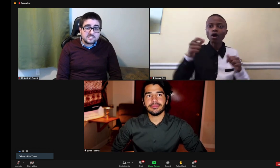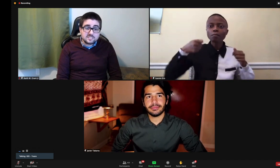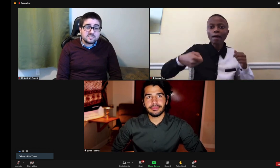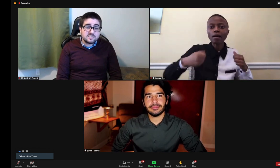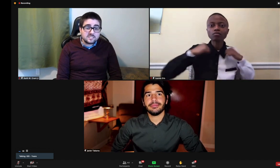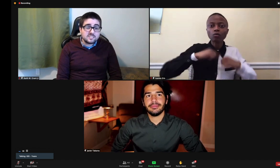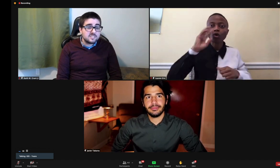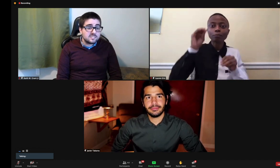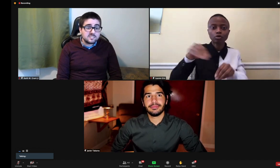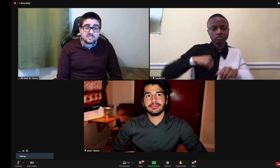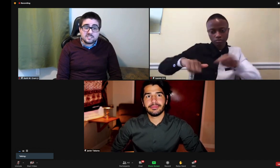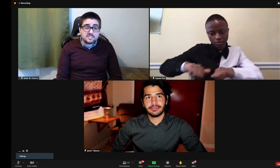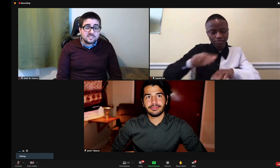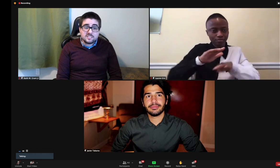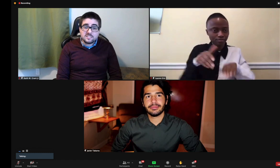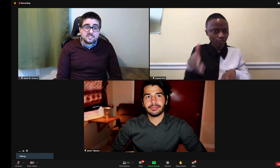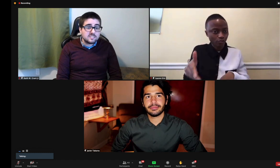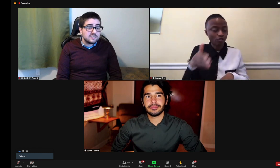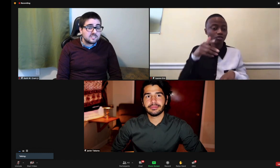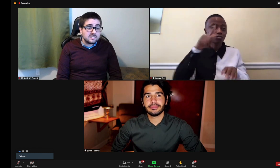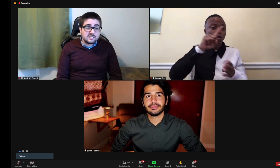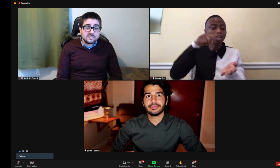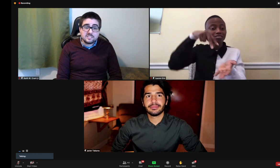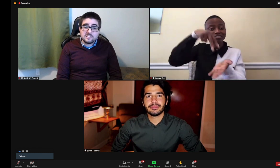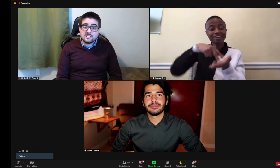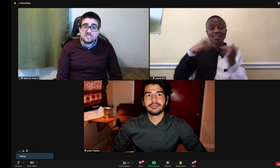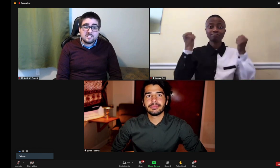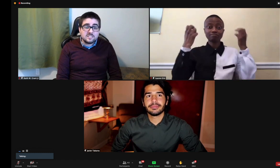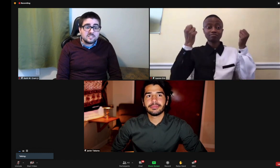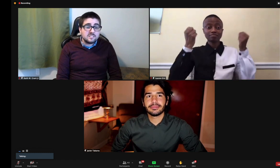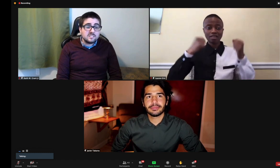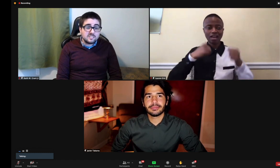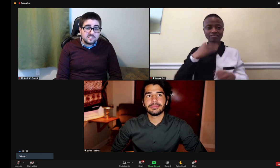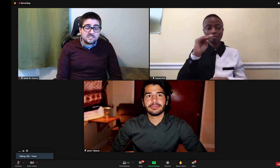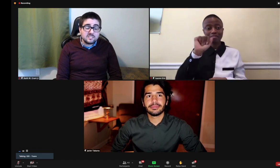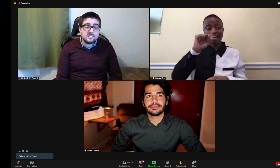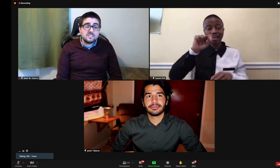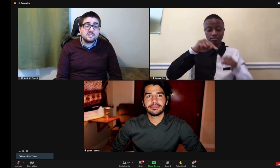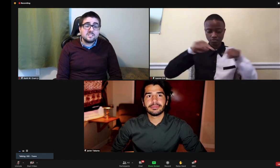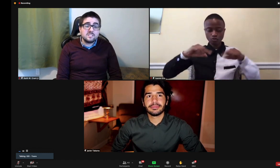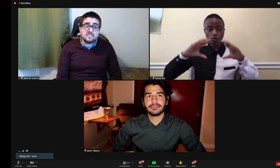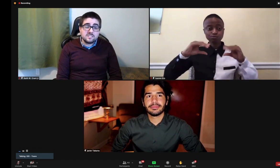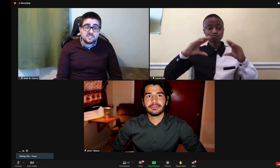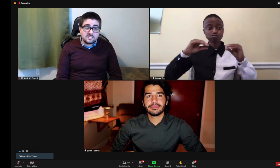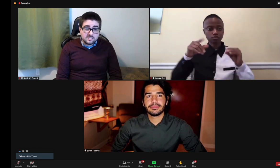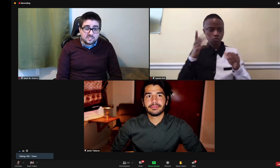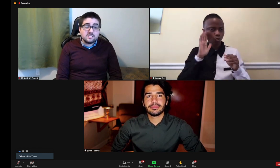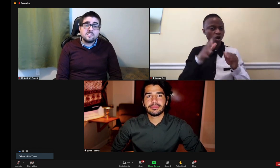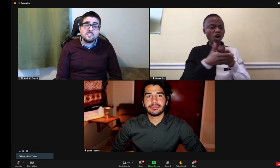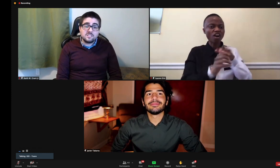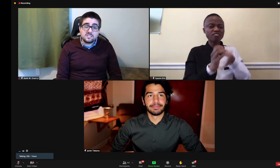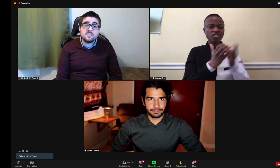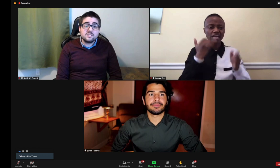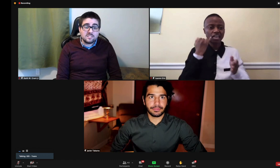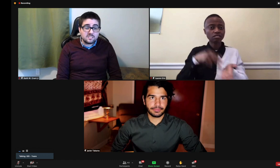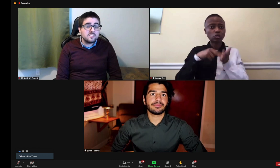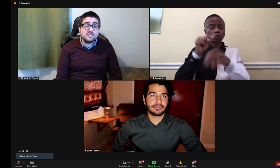make sure that it'd be sanitized ahead of time. Anywhere that the talent would be standing. There was a foam mat,